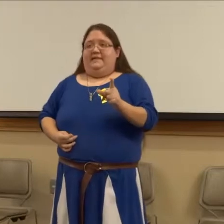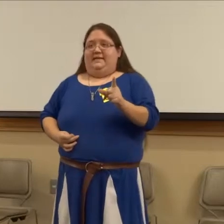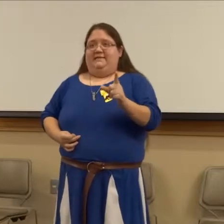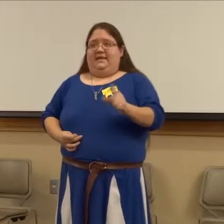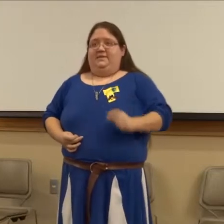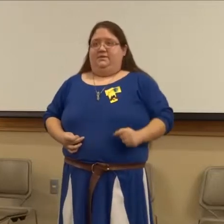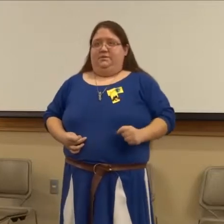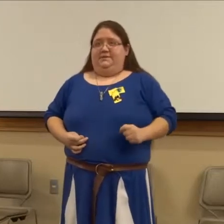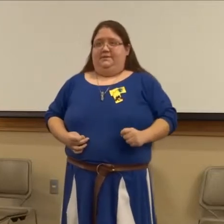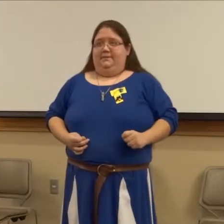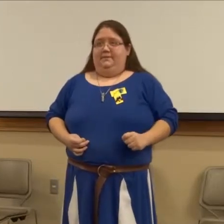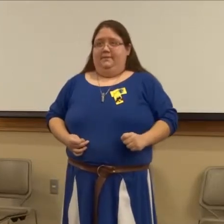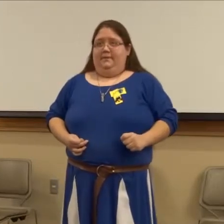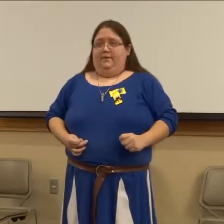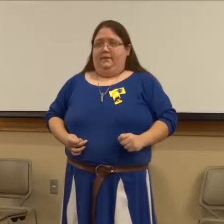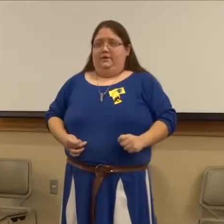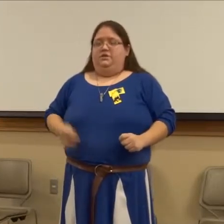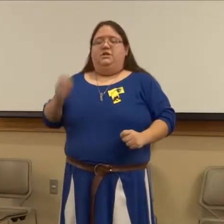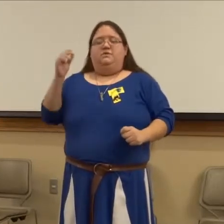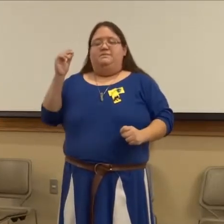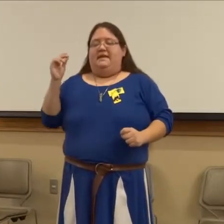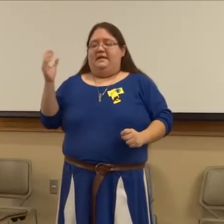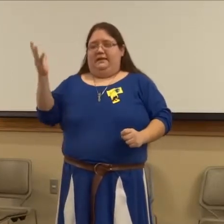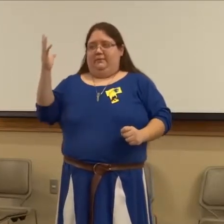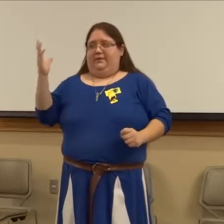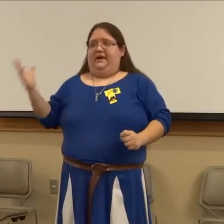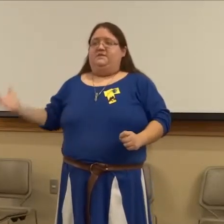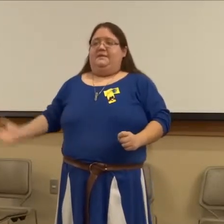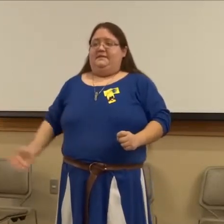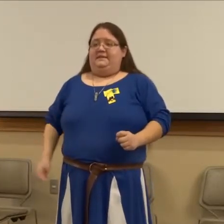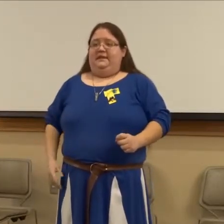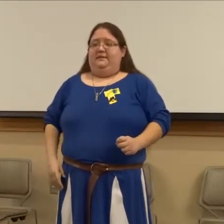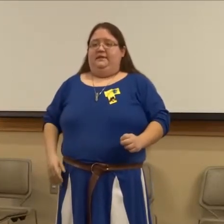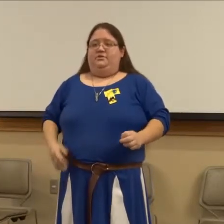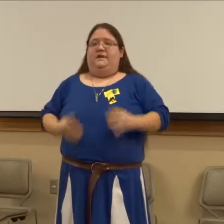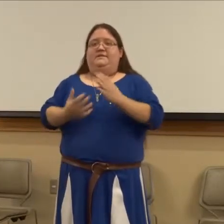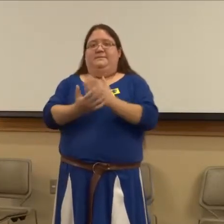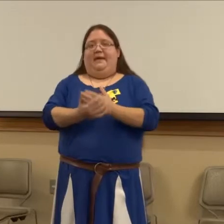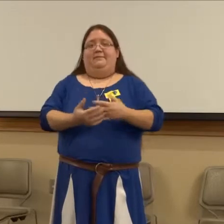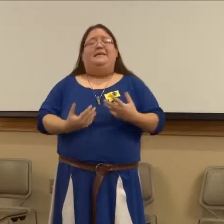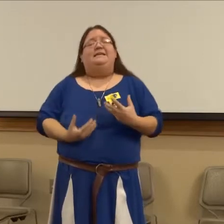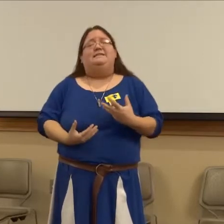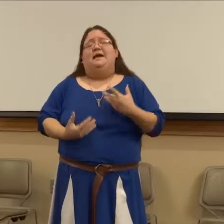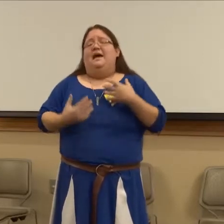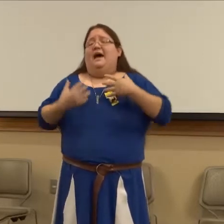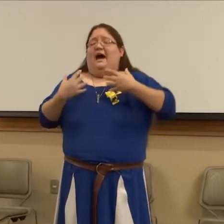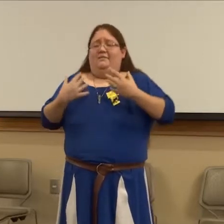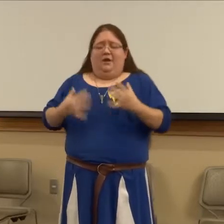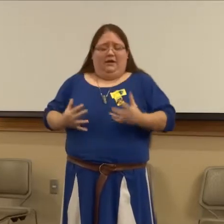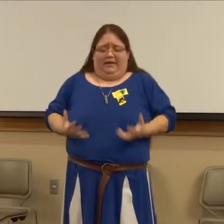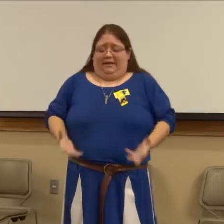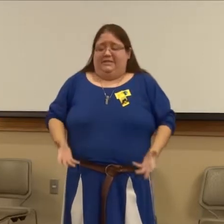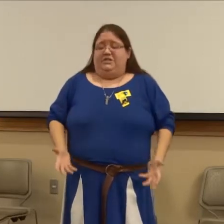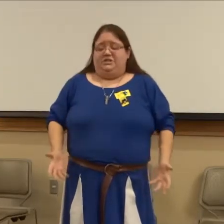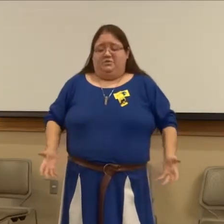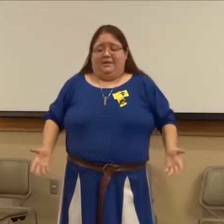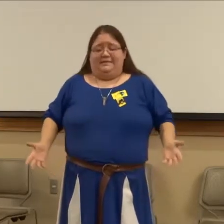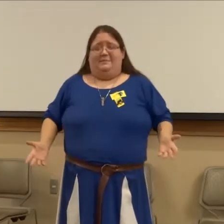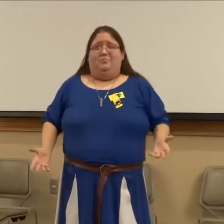against the king's horses. She knows immediately what the husband has done, and tries to beg, Please, I'm not in a condition to race. I'm